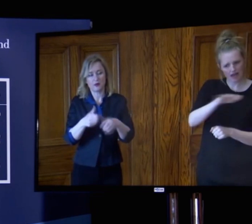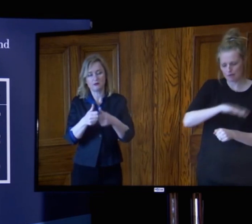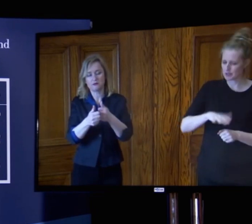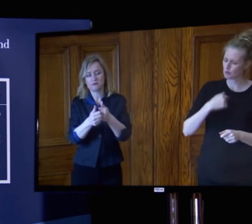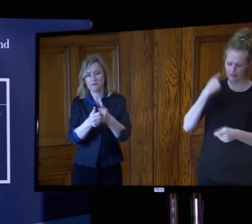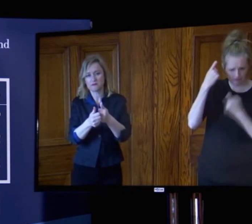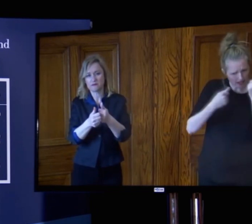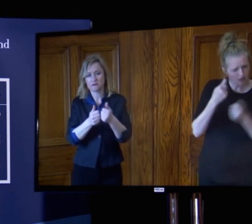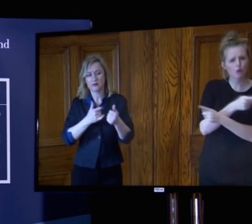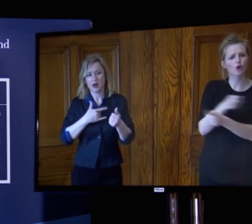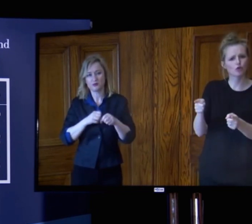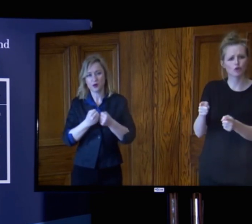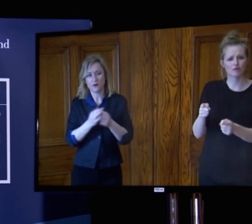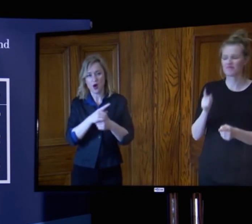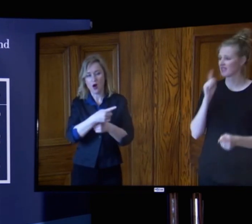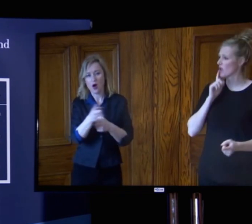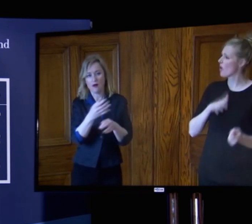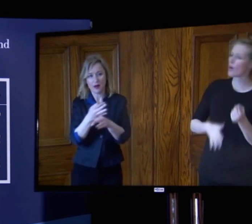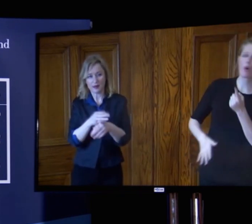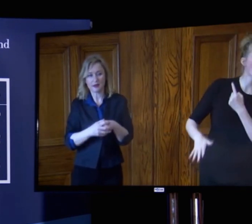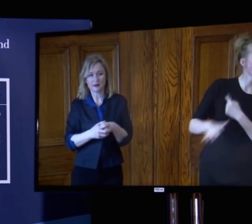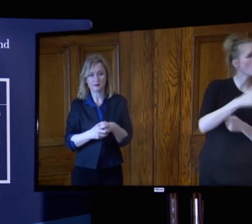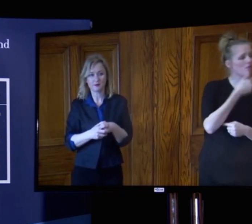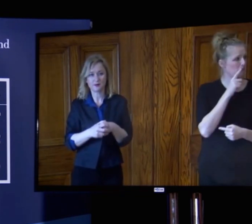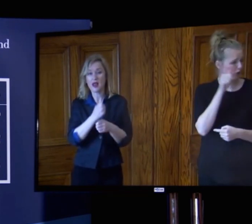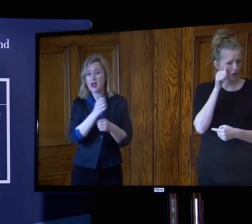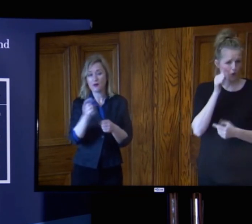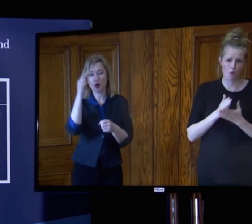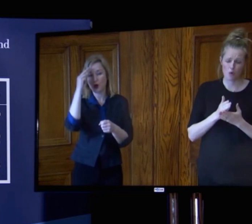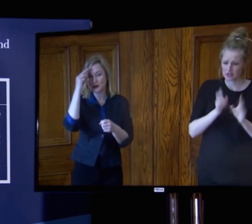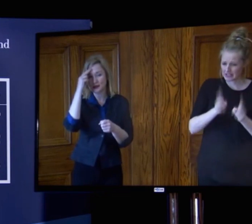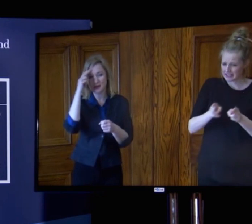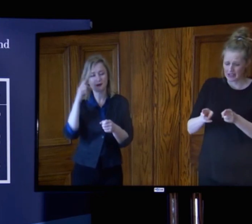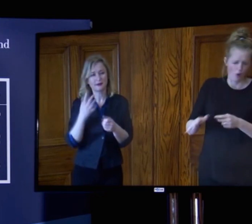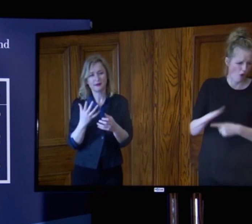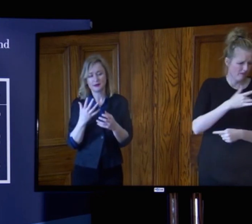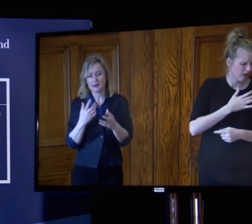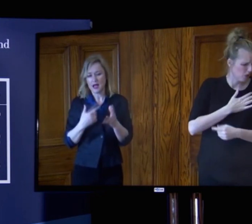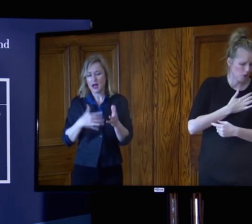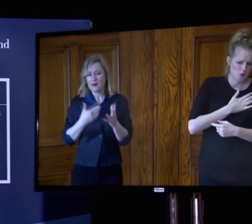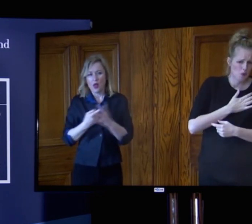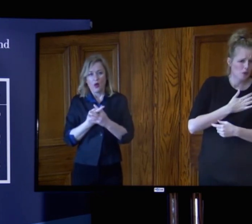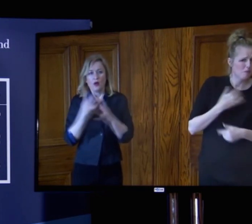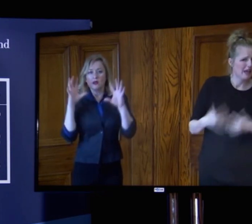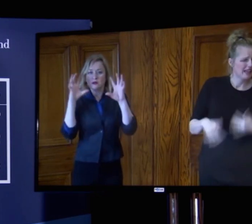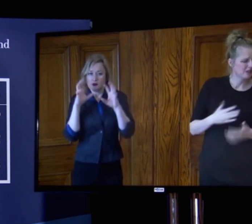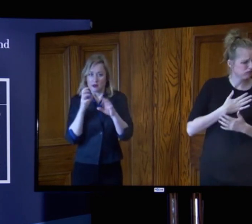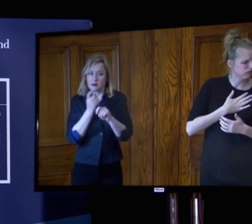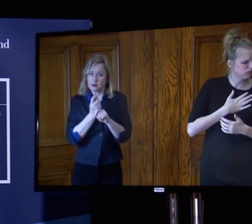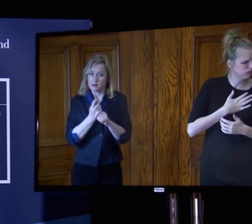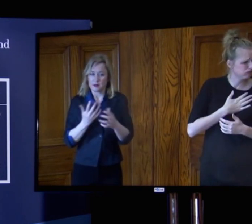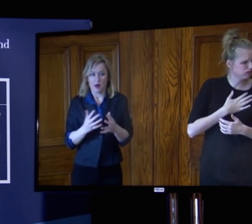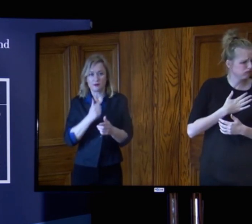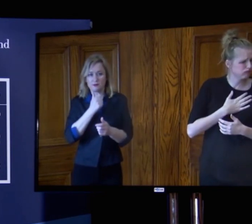there's anyone out there that isn't touched by the pain and the sadness of these dark times that we're living through. It's just so heartening,